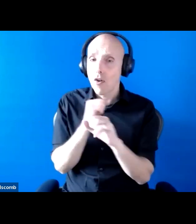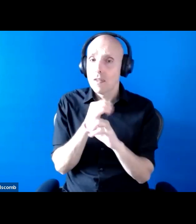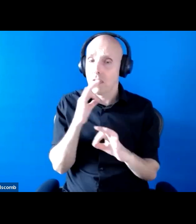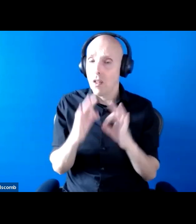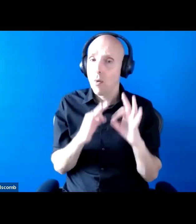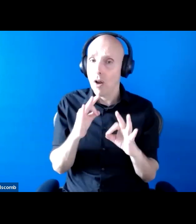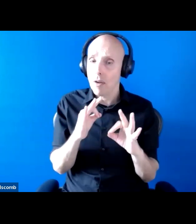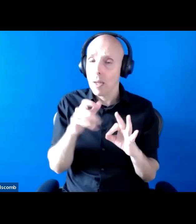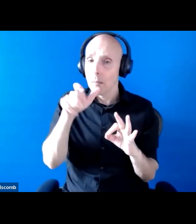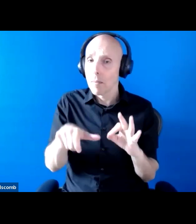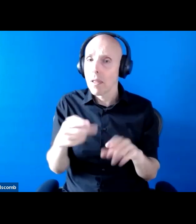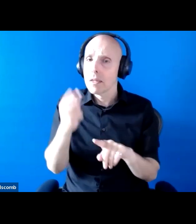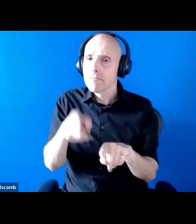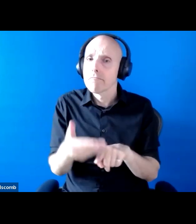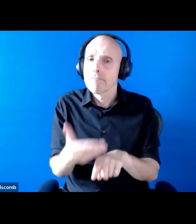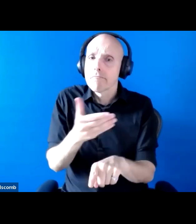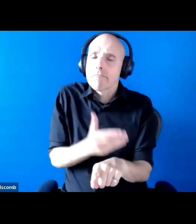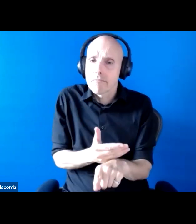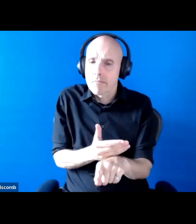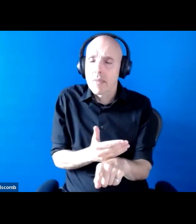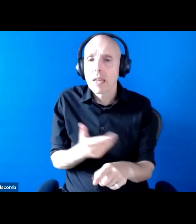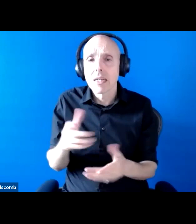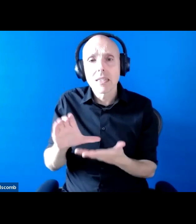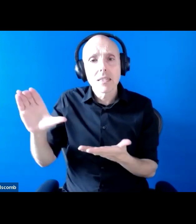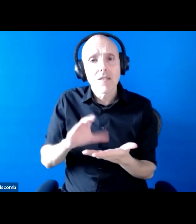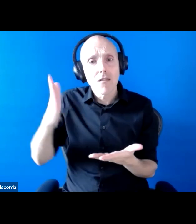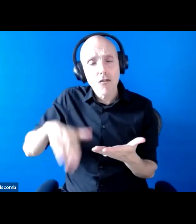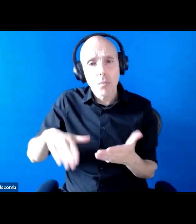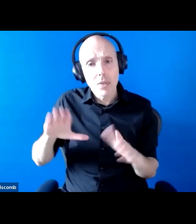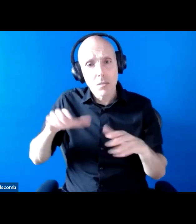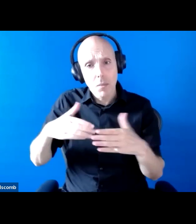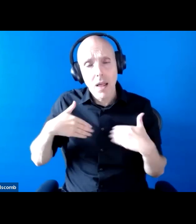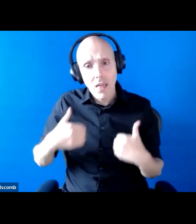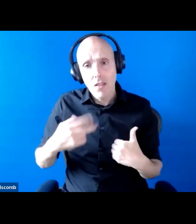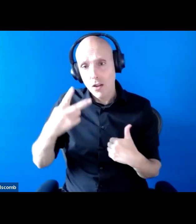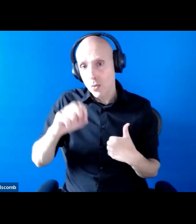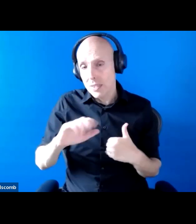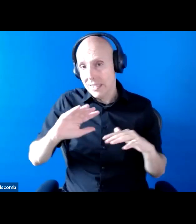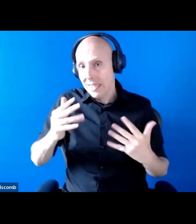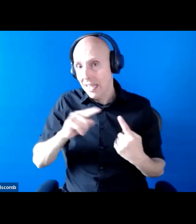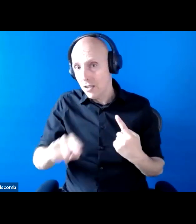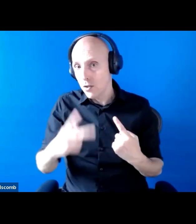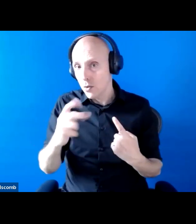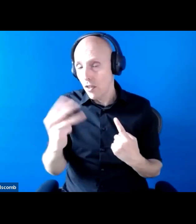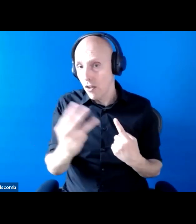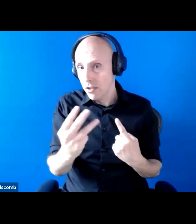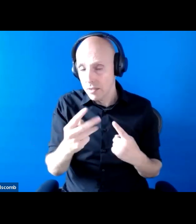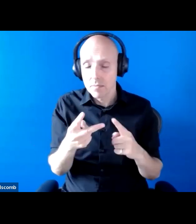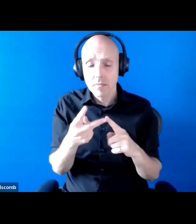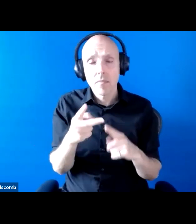Disabilities, commissioned by the Department of Health from 2010 to 2013, and the Learning Disabilities Mortality Review